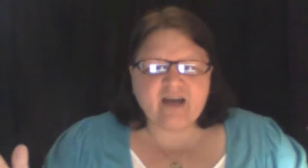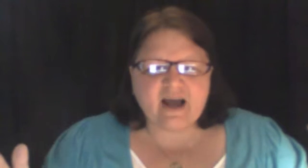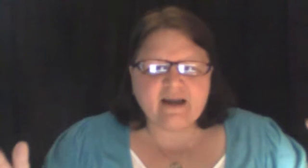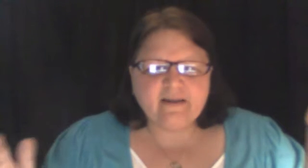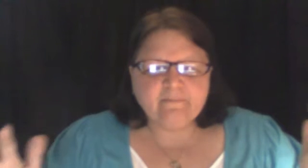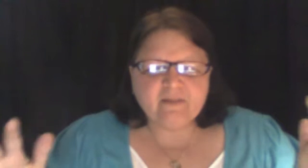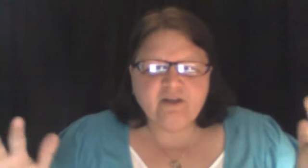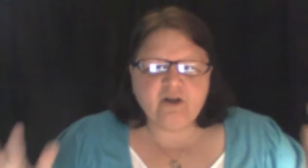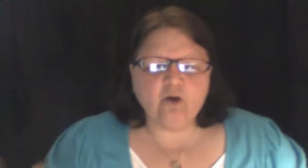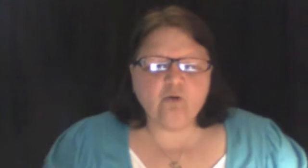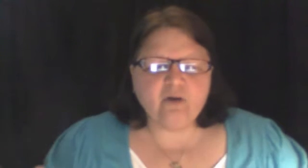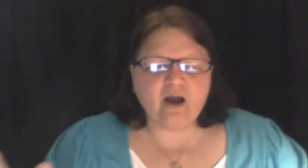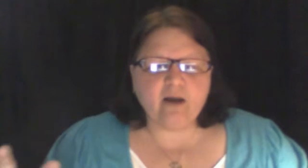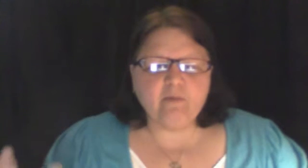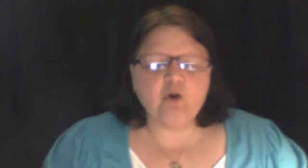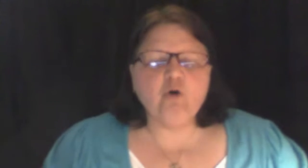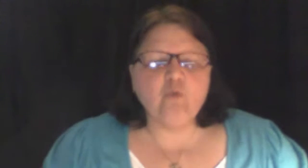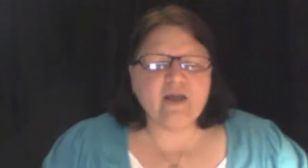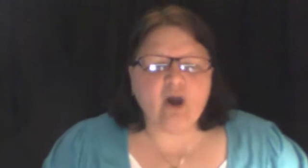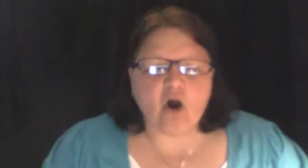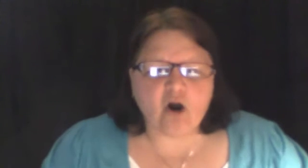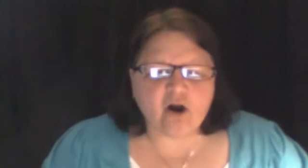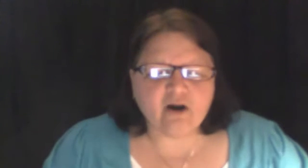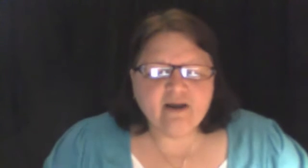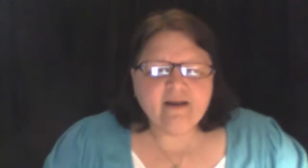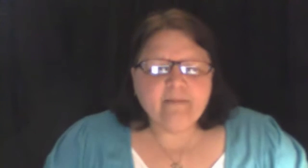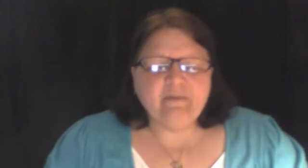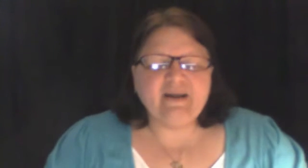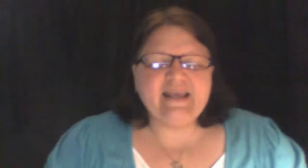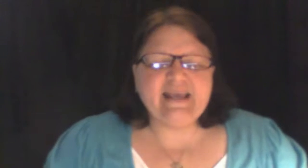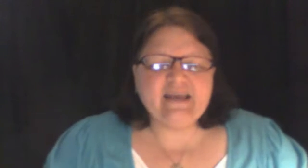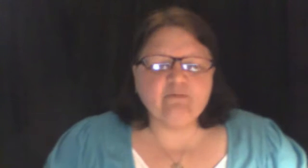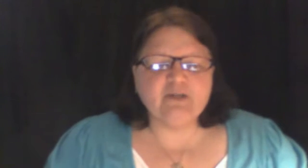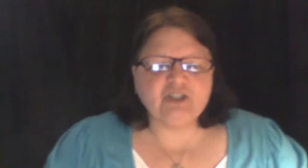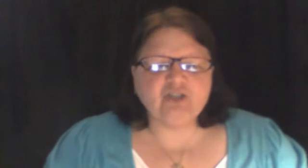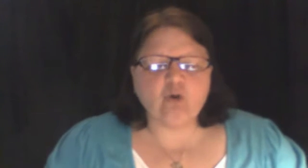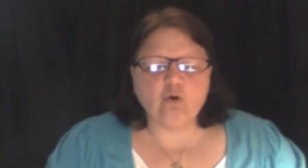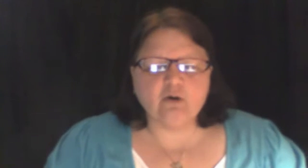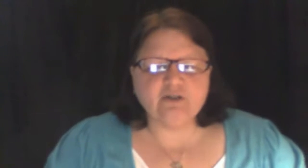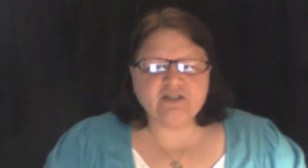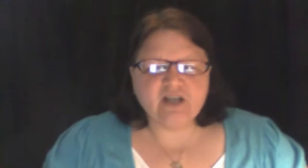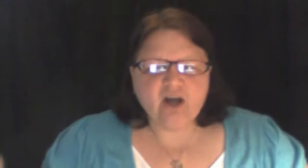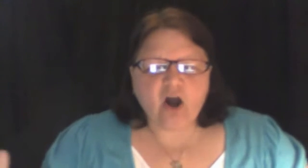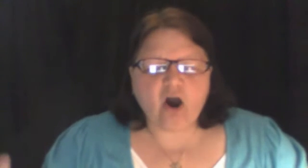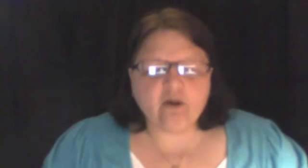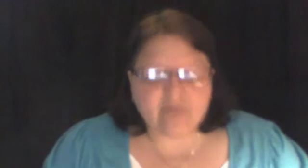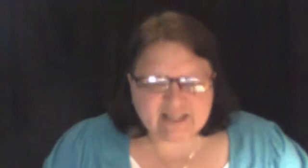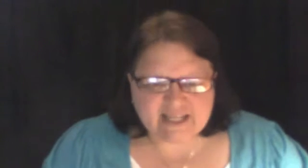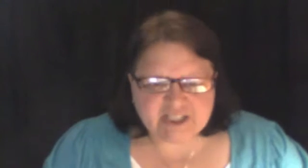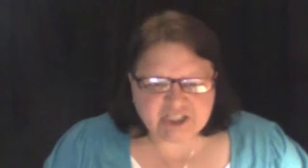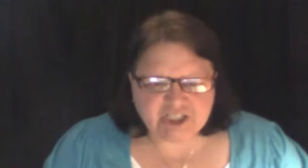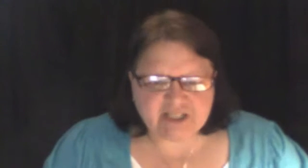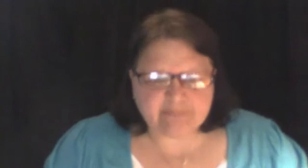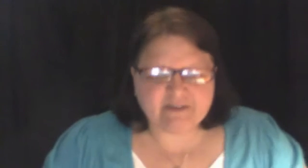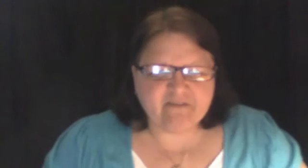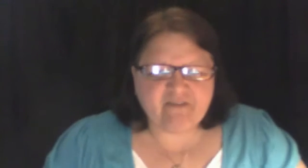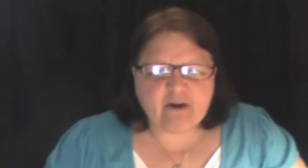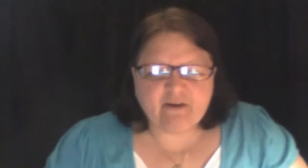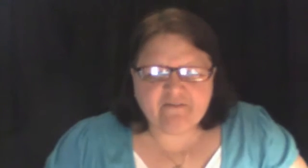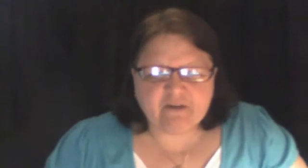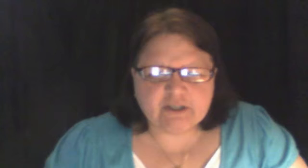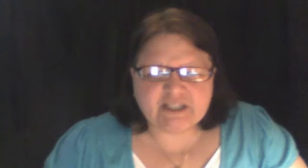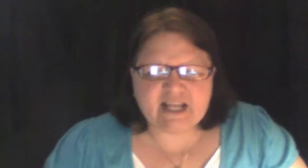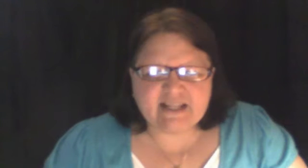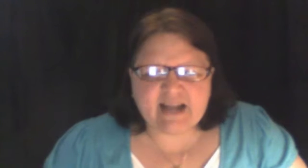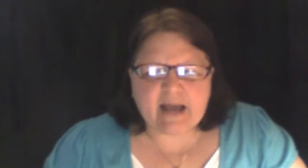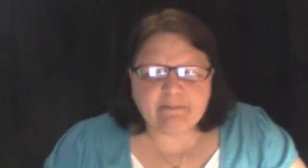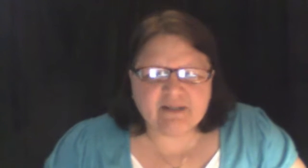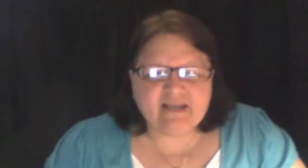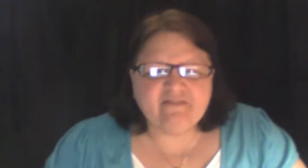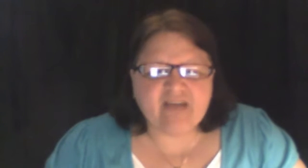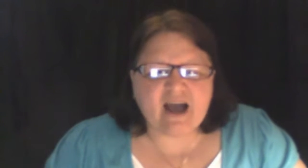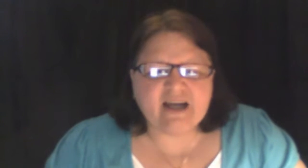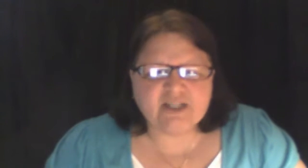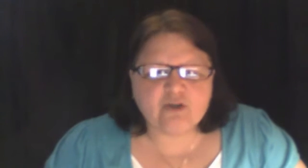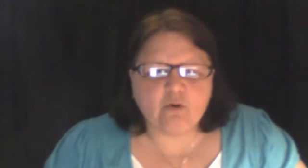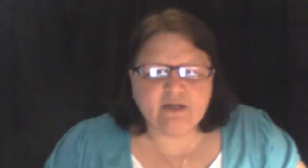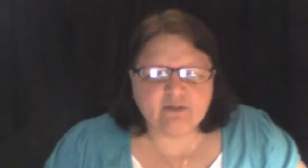not known who we are. But he restores our relationships. The very first thing that I believe God is going to